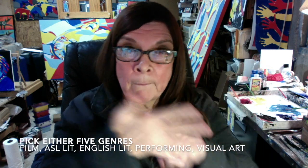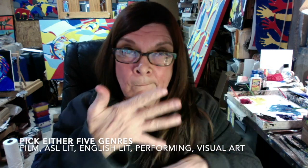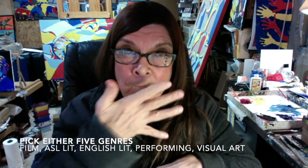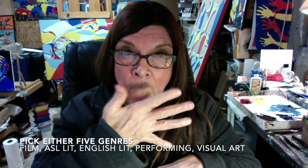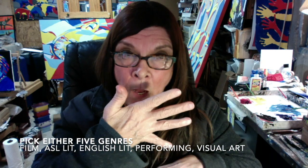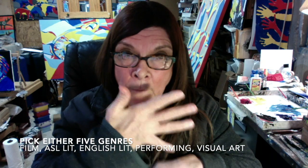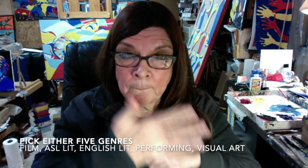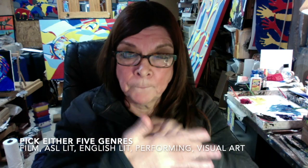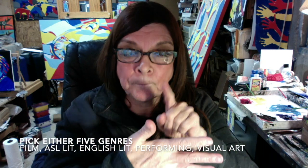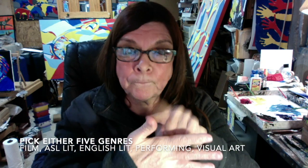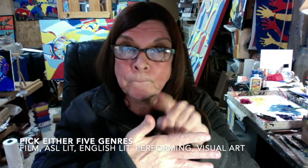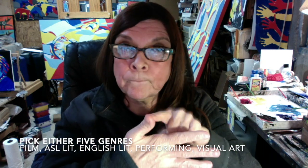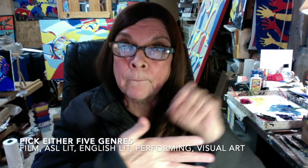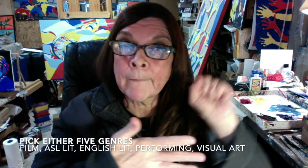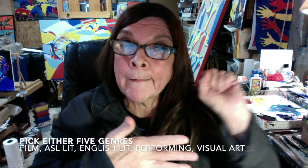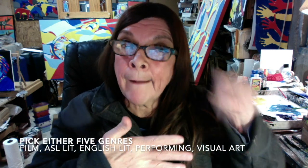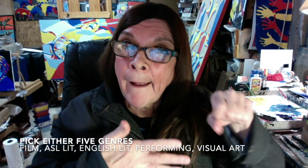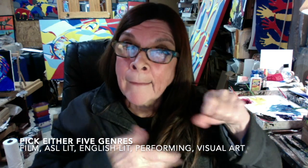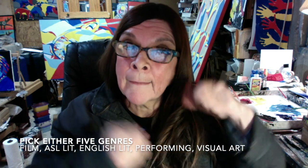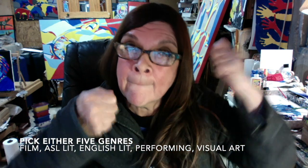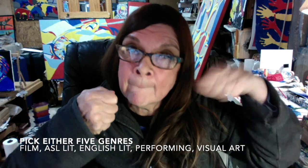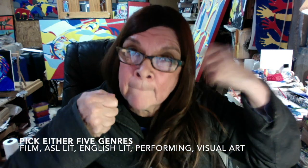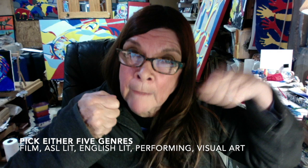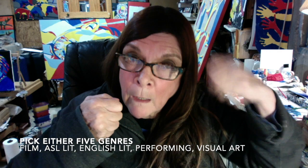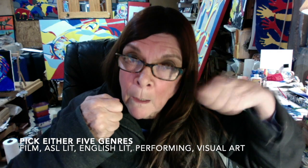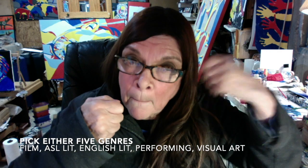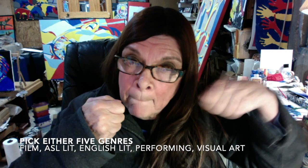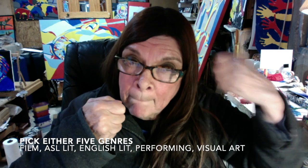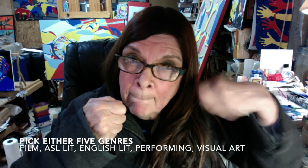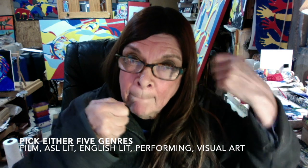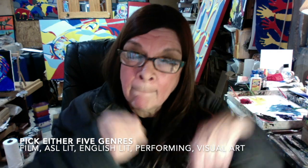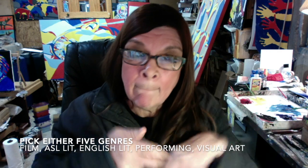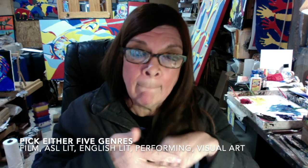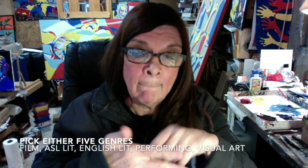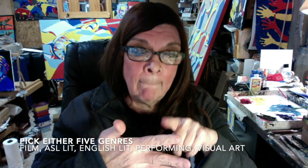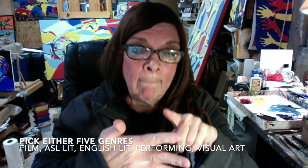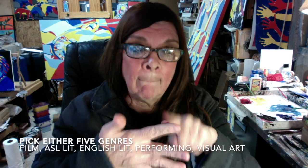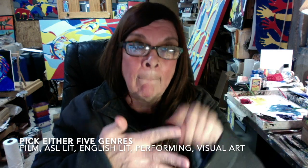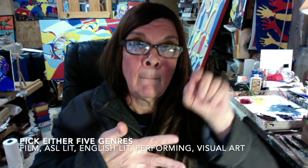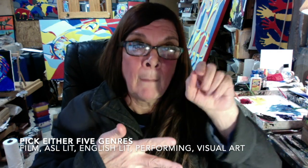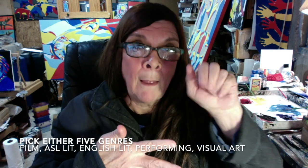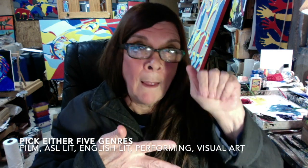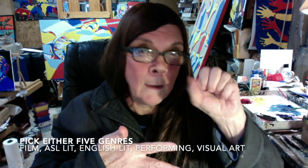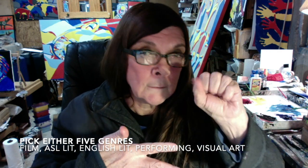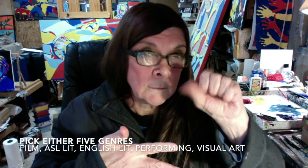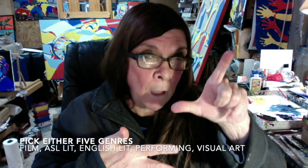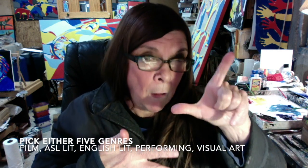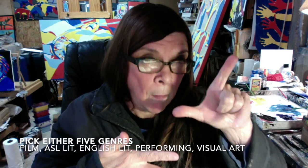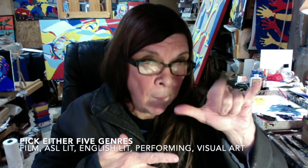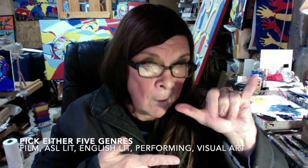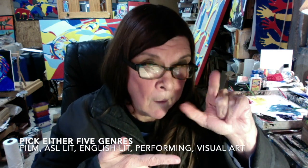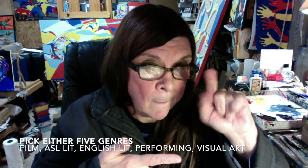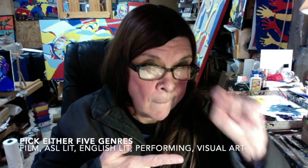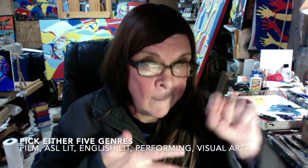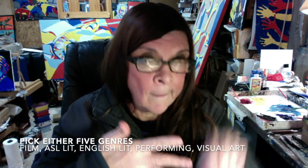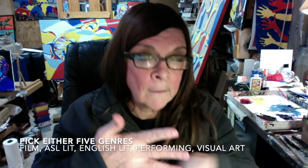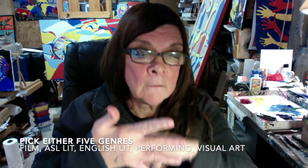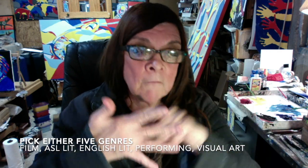Now, if you need to go ahead and reheat the mixture, it's started to firm up in the pan that you come up with the pad. I'm to put it back underneath